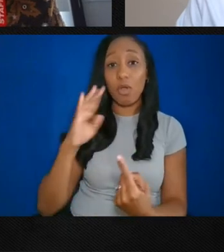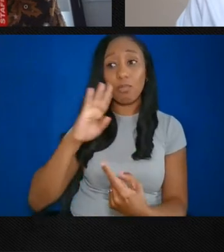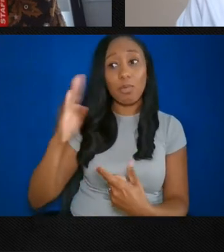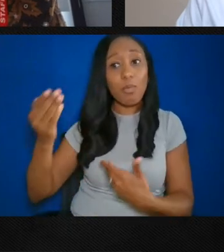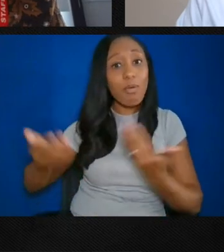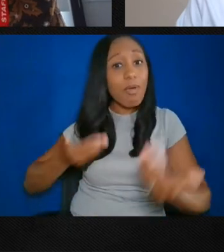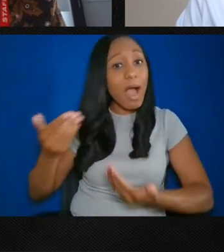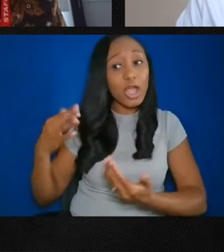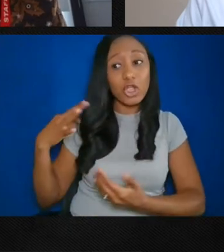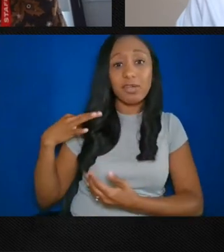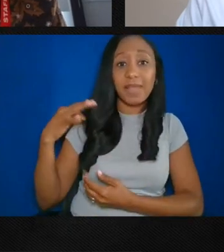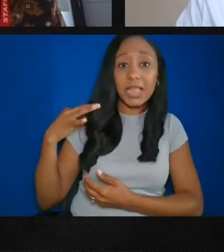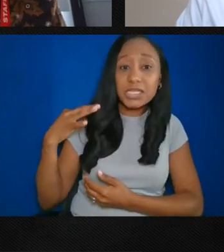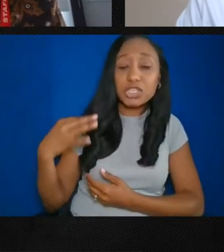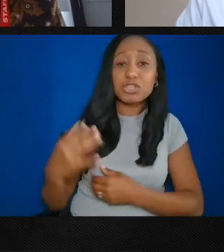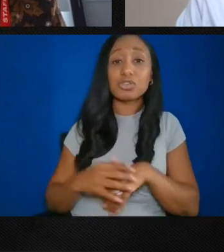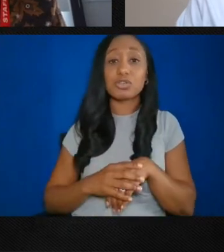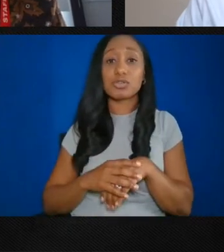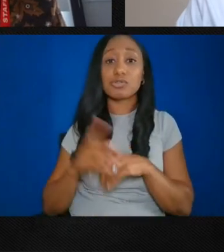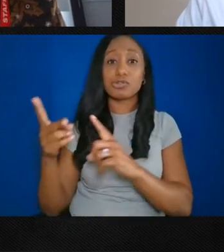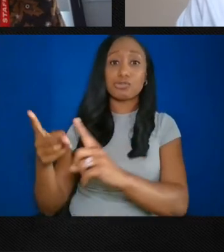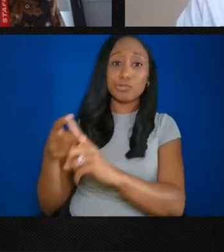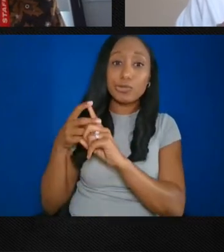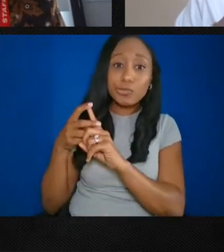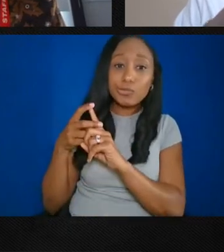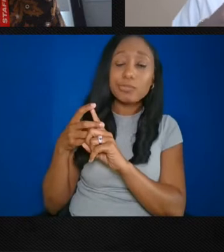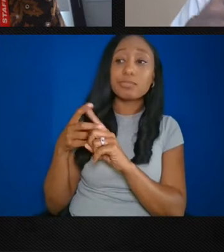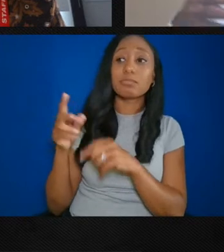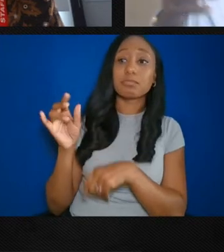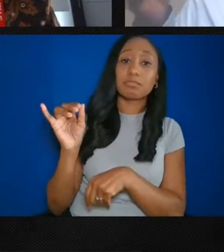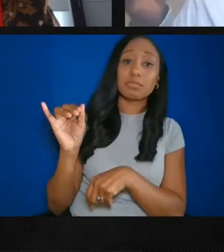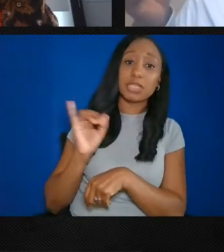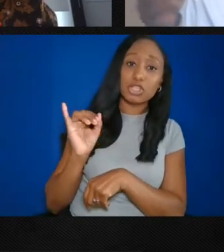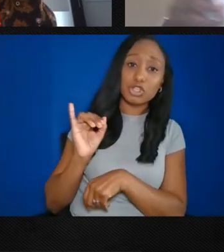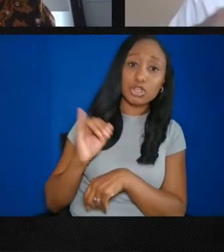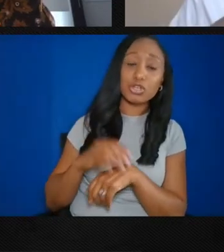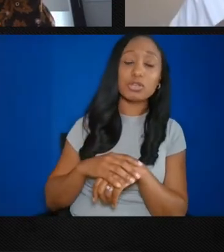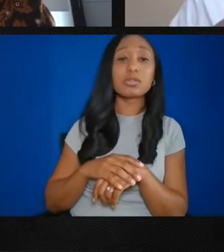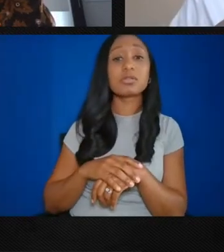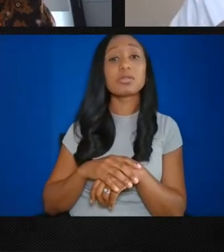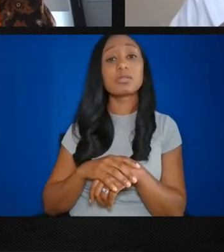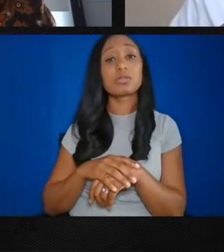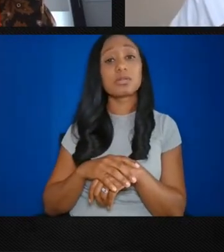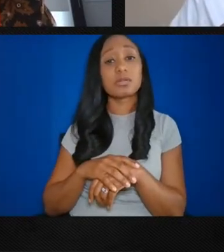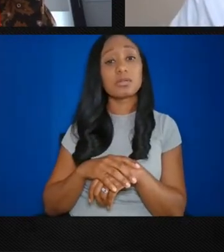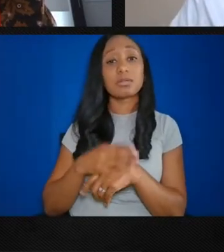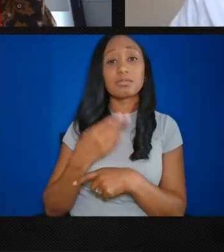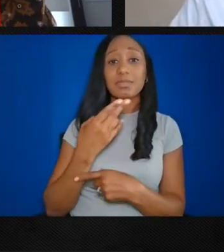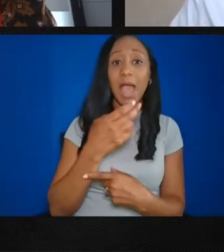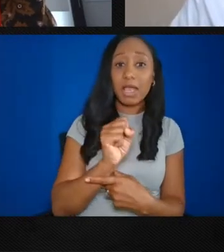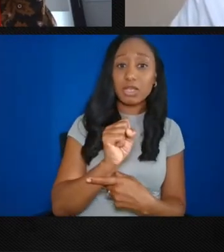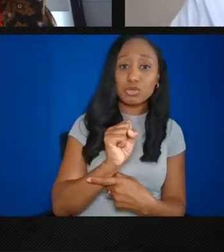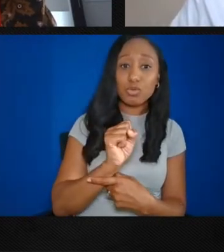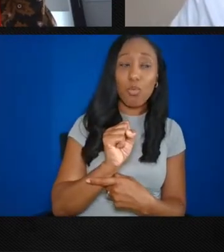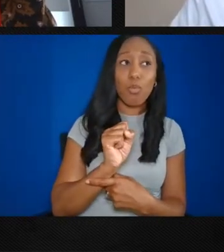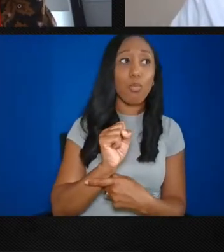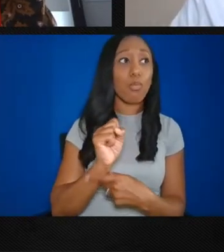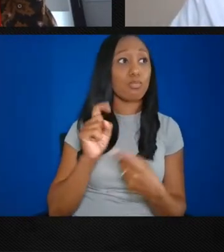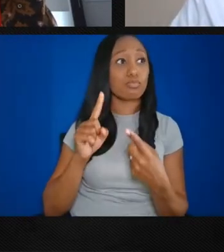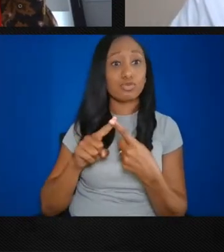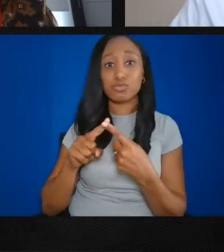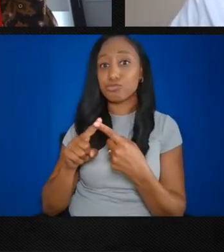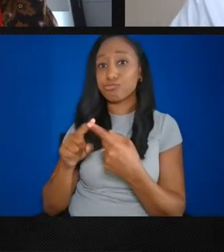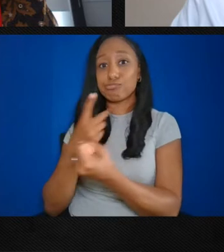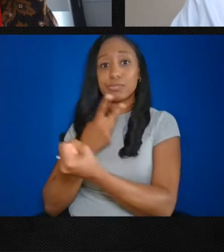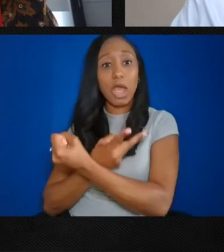volunteers and interns interns, high school all the way up to post-doctorate. So, again, we're always